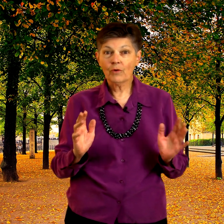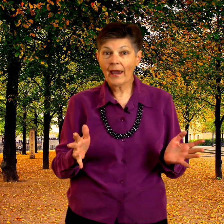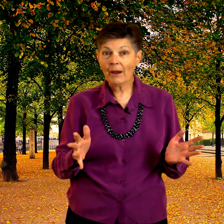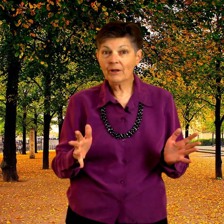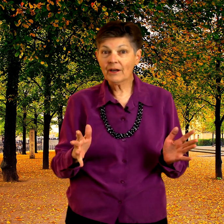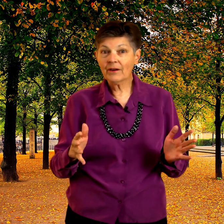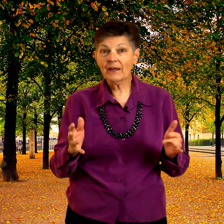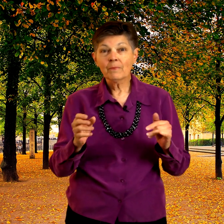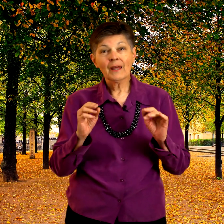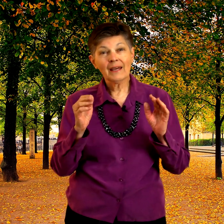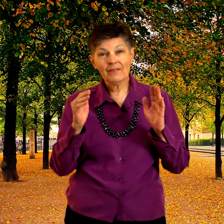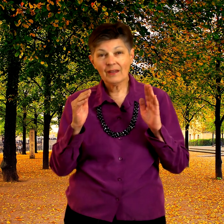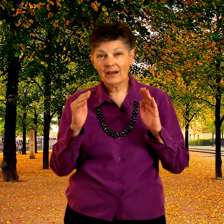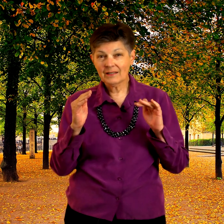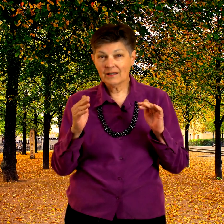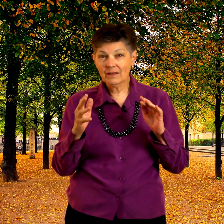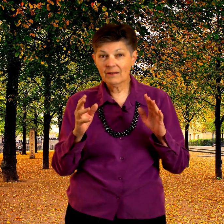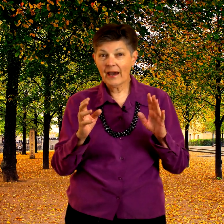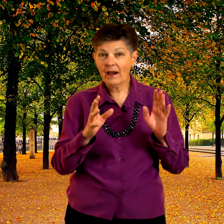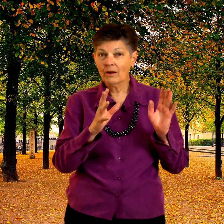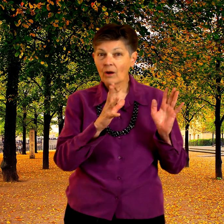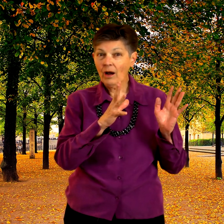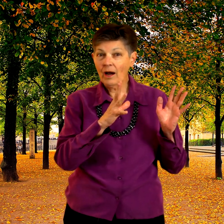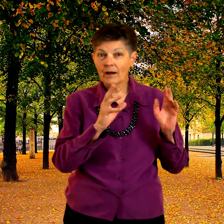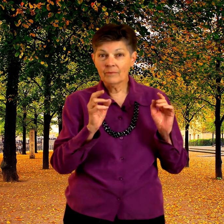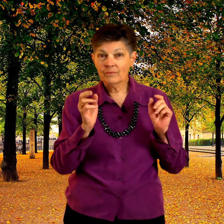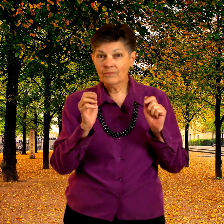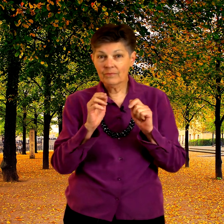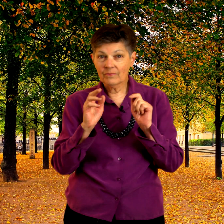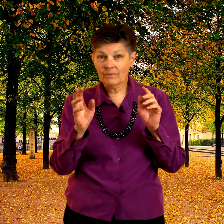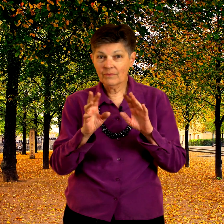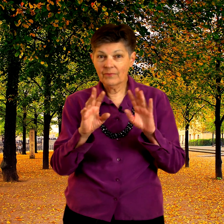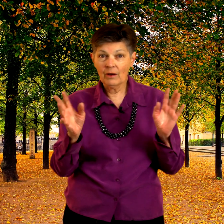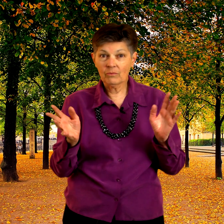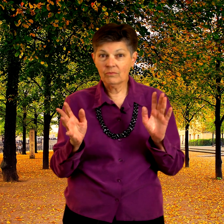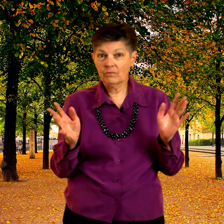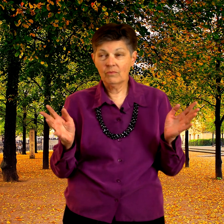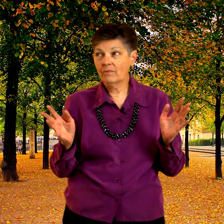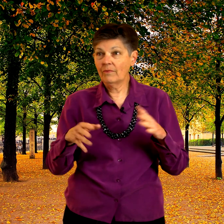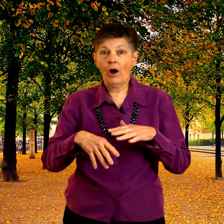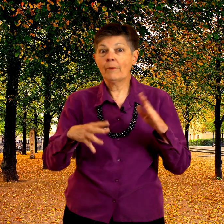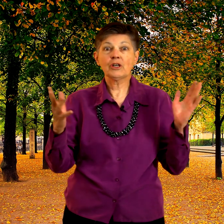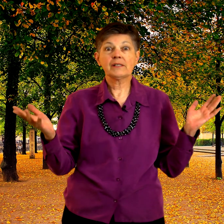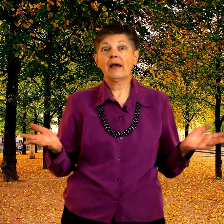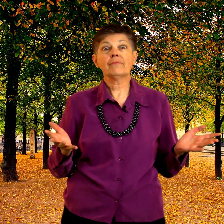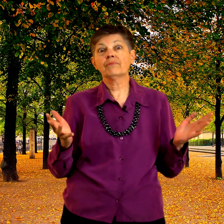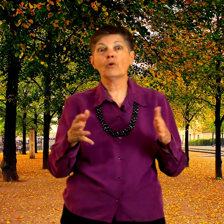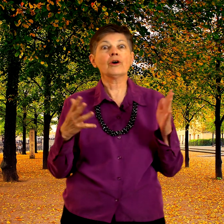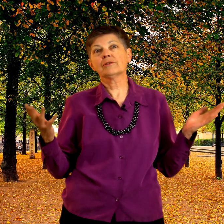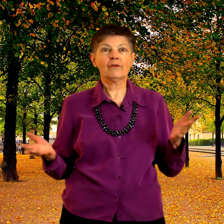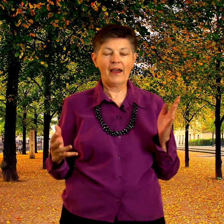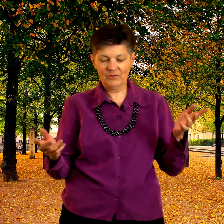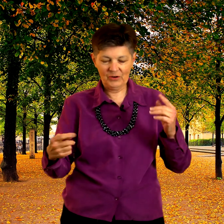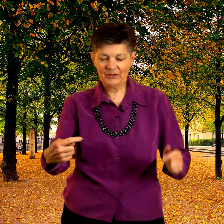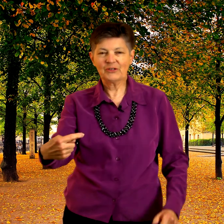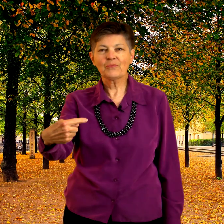vocabulary and get the idea that the objects have words okay so here it goes